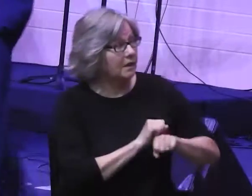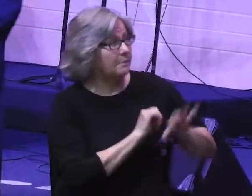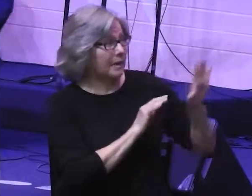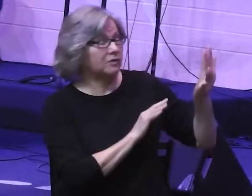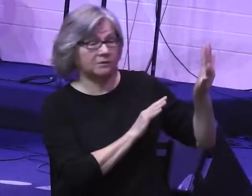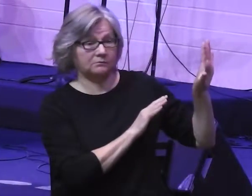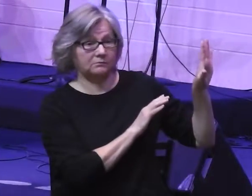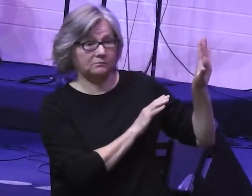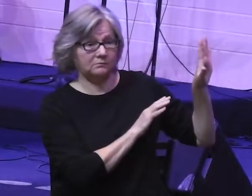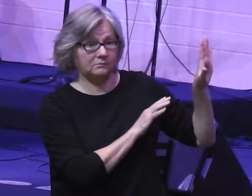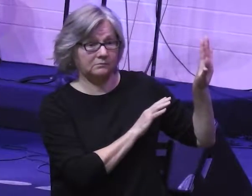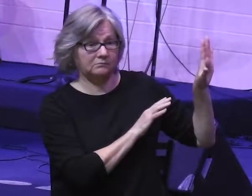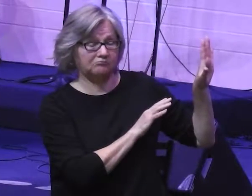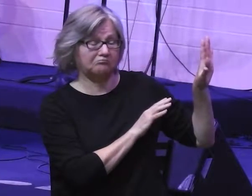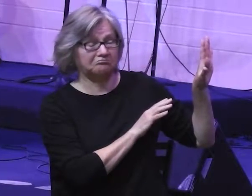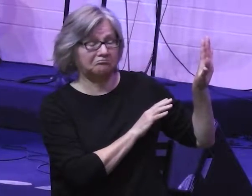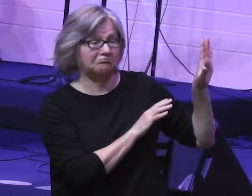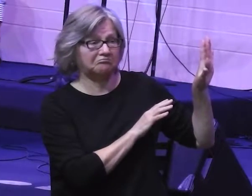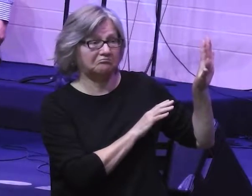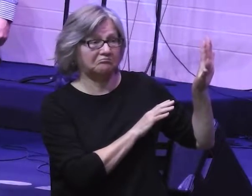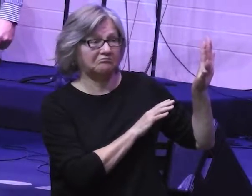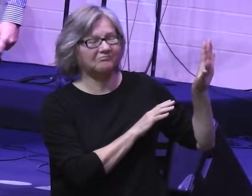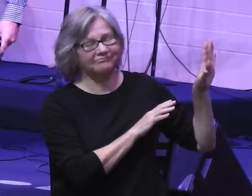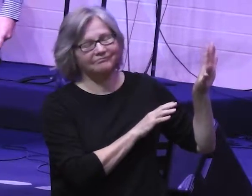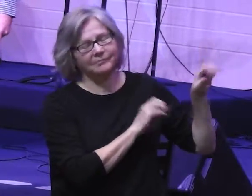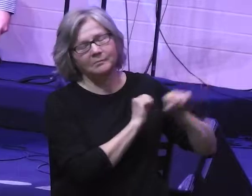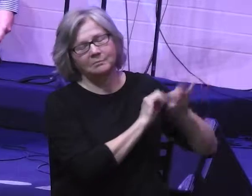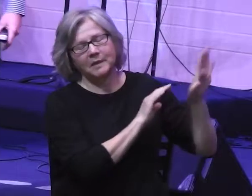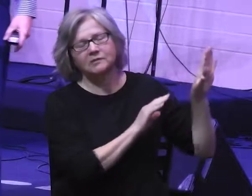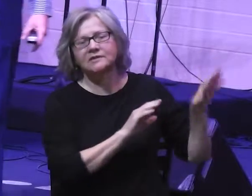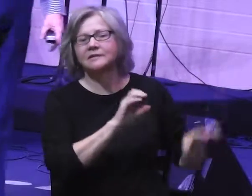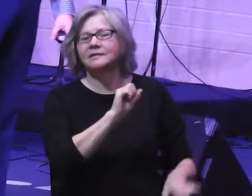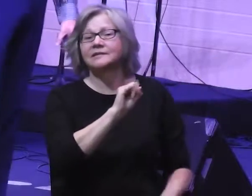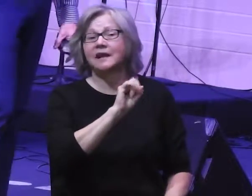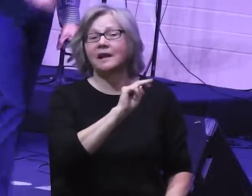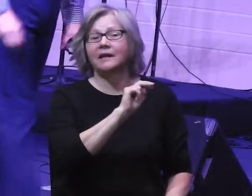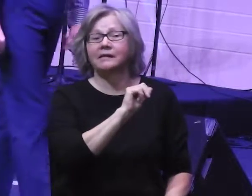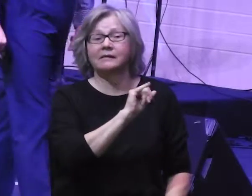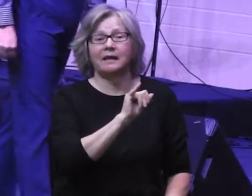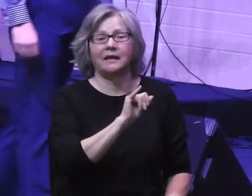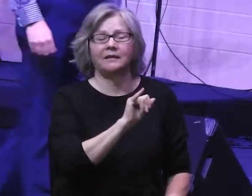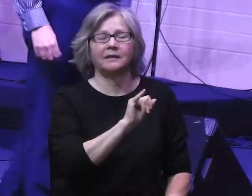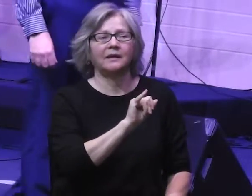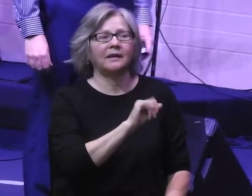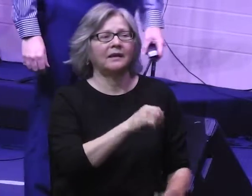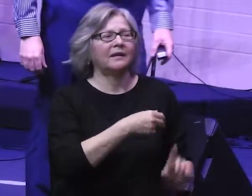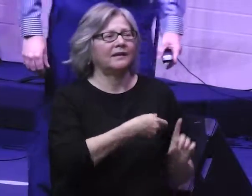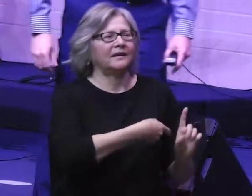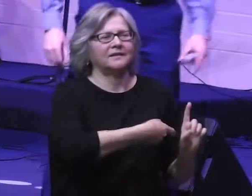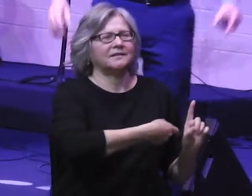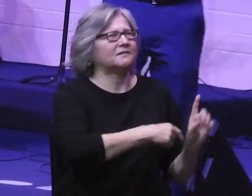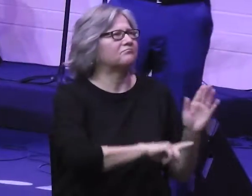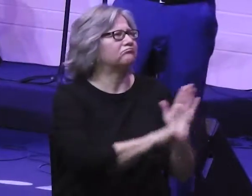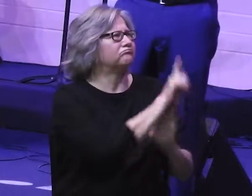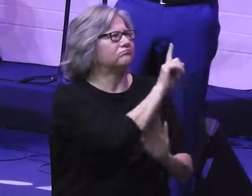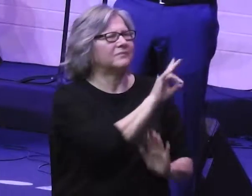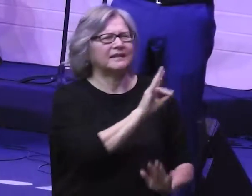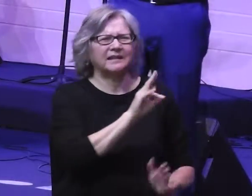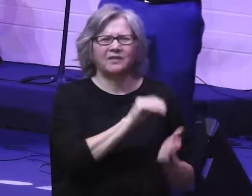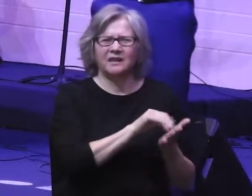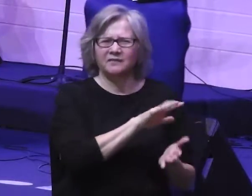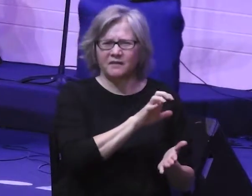mountain that is traditionally considered to be Mount Sinai is about 7,500 feet in elevation.